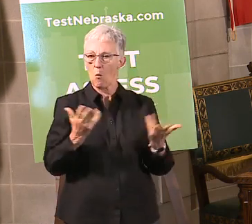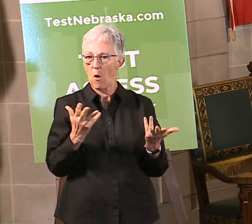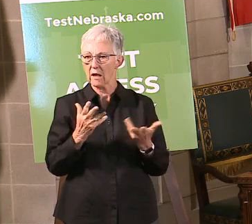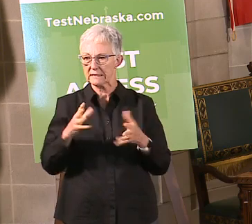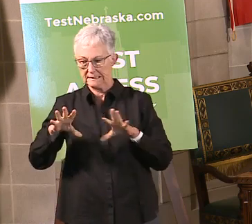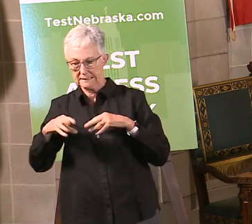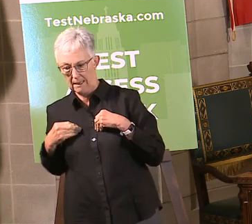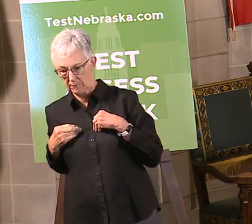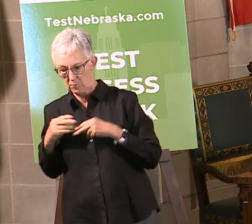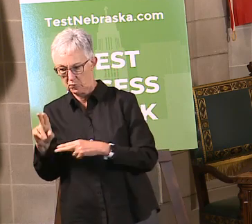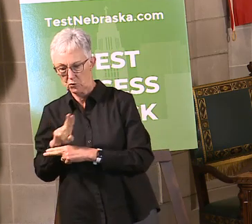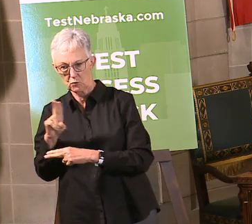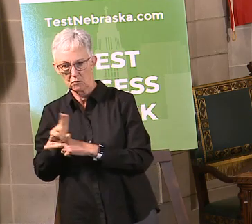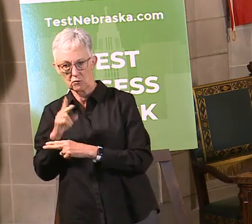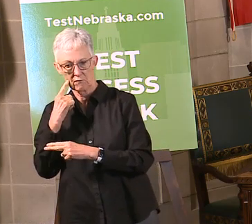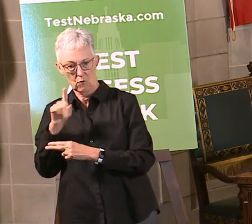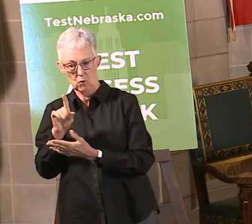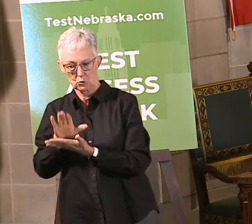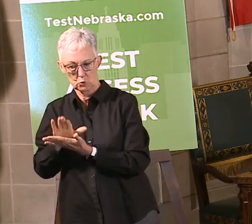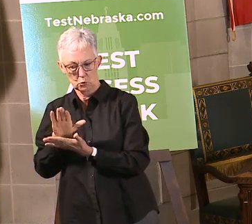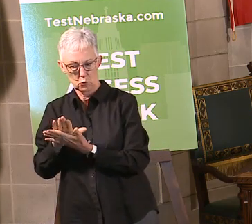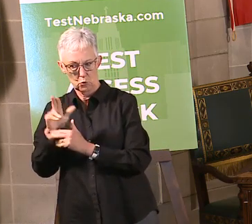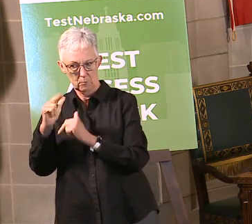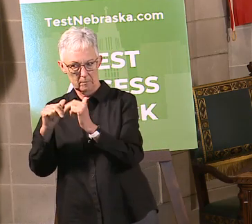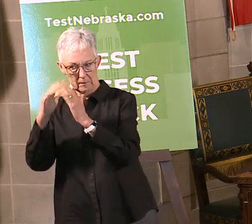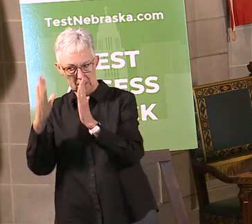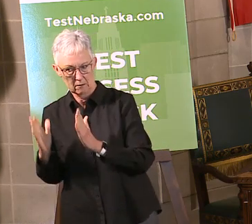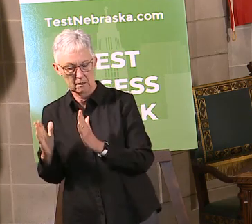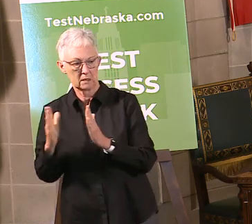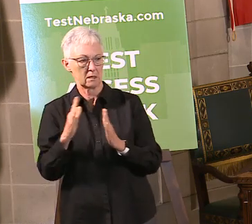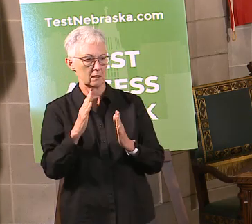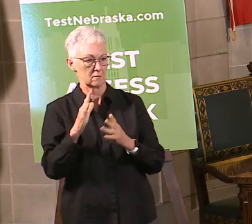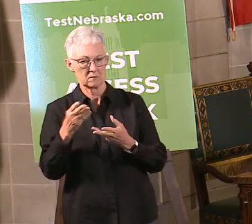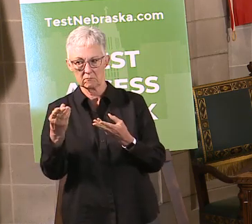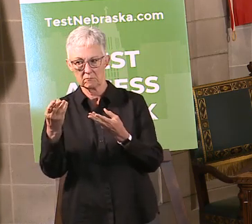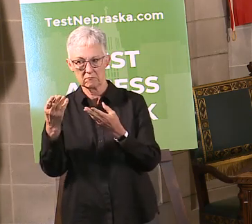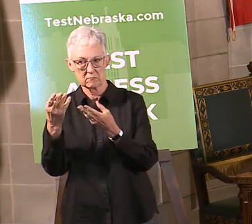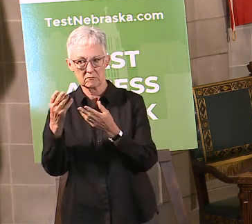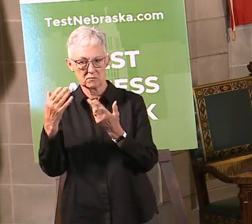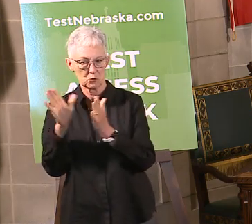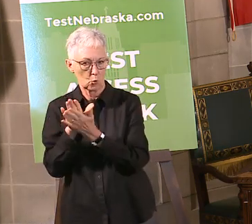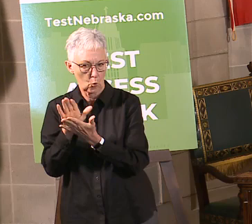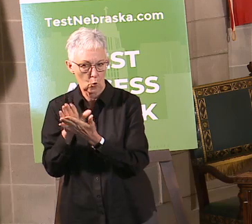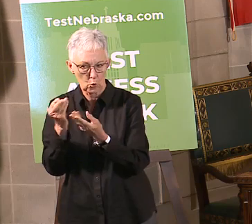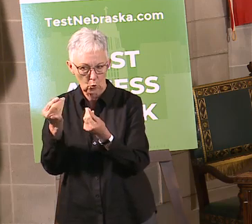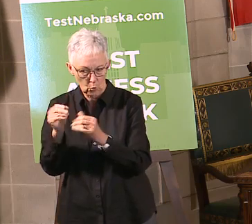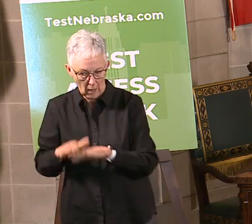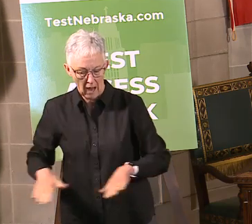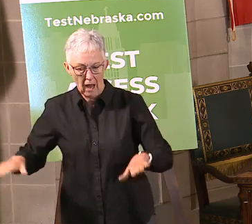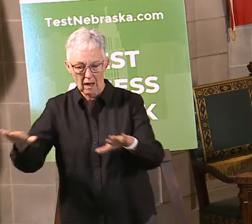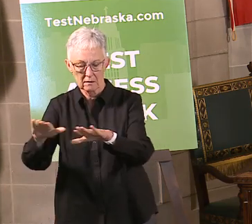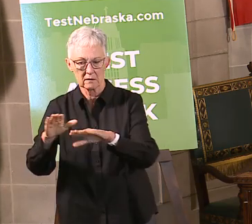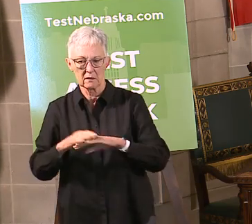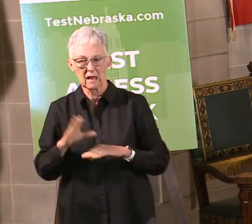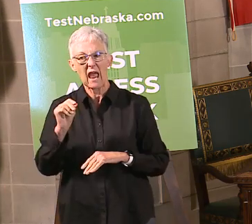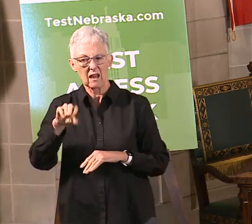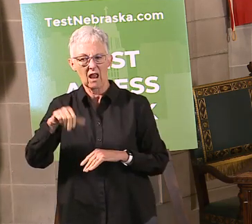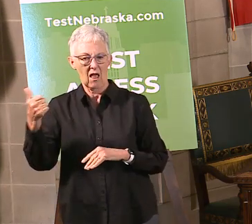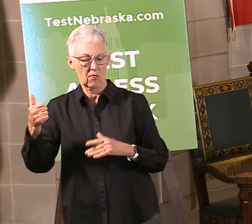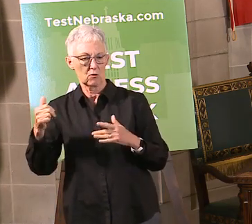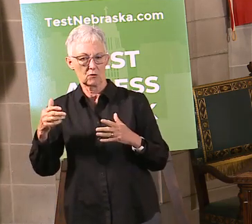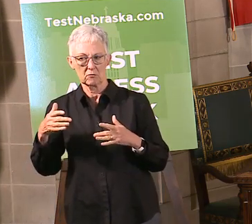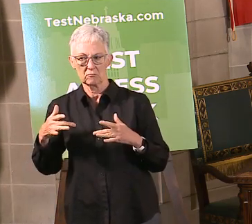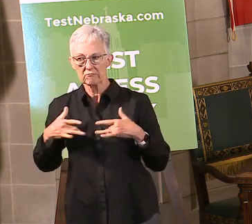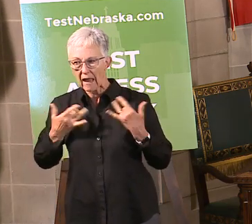look at, you know, what are the protocols that might be coming together around other types of activities and sports, but not least of which is also